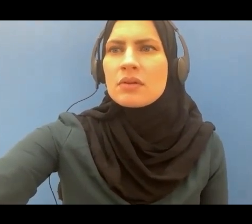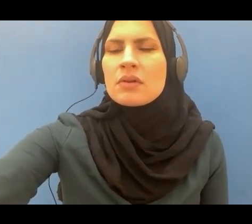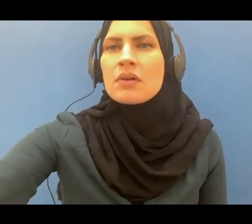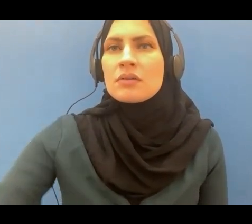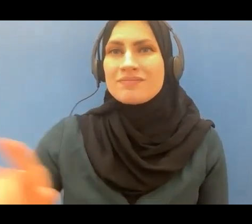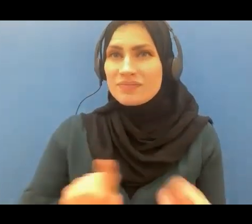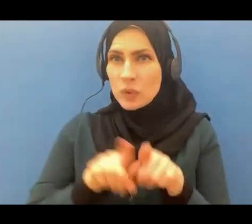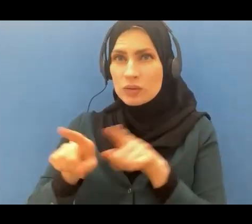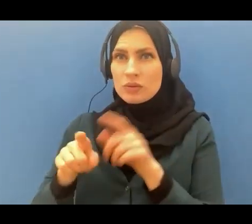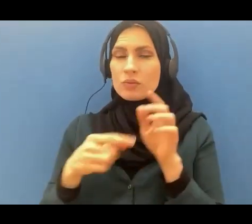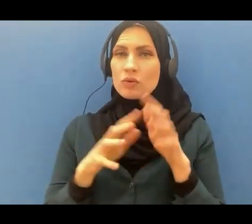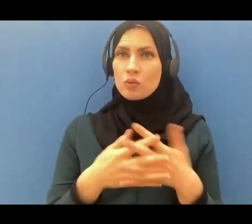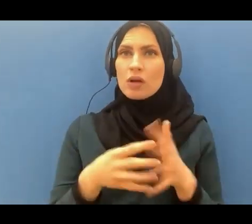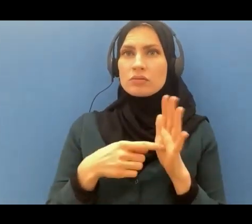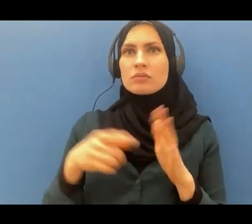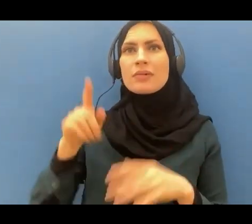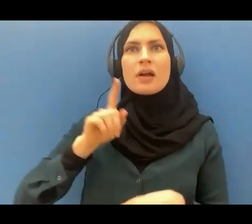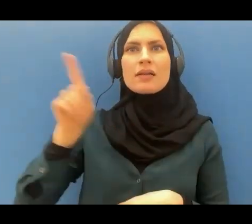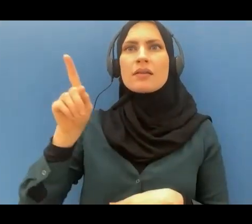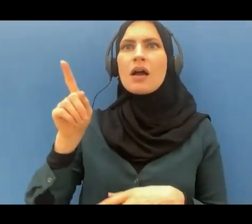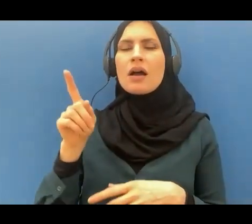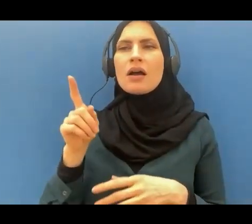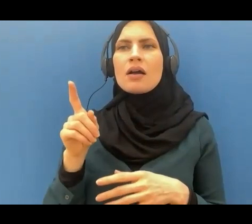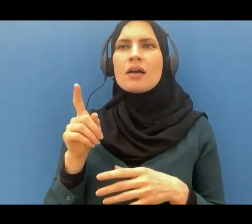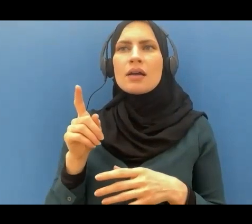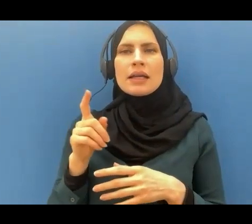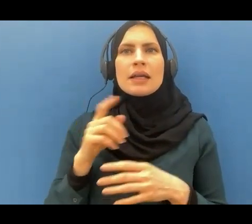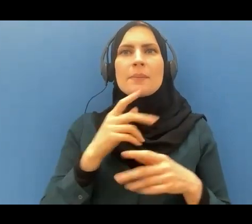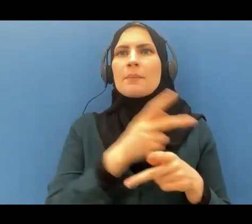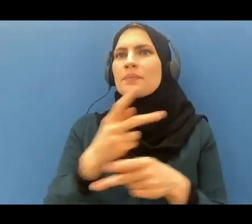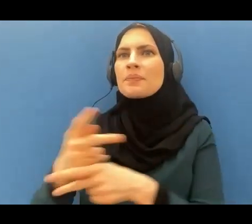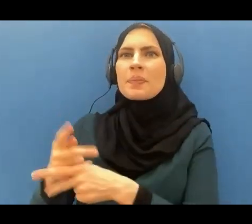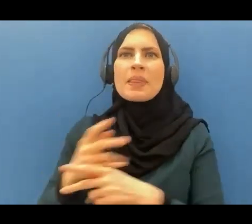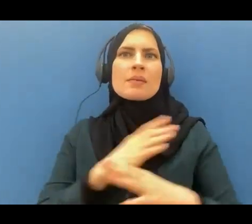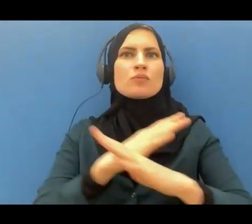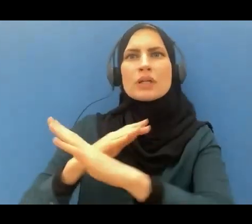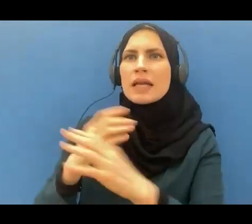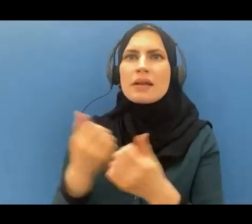and he is the guardian over everything he